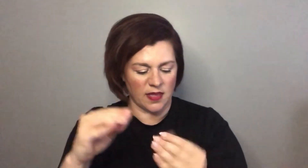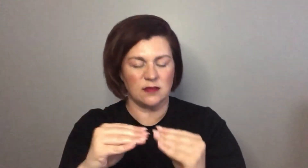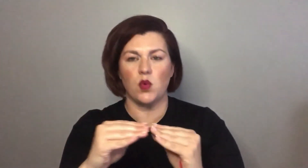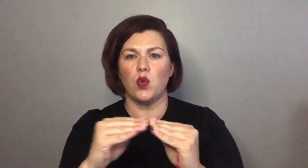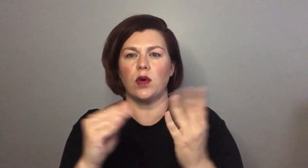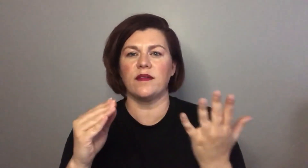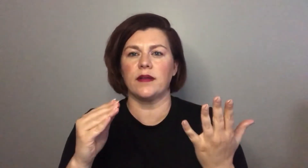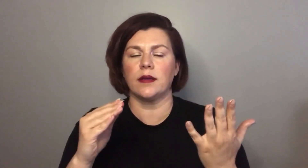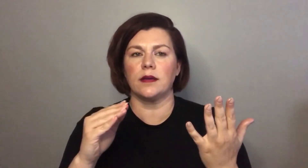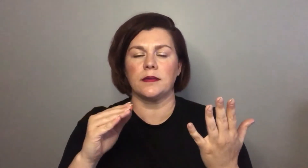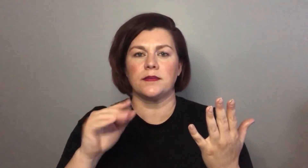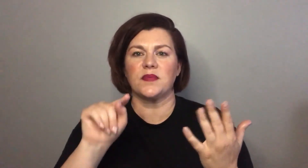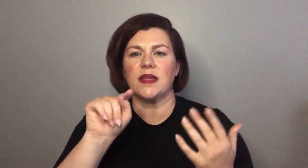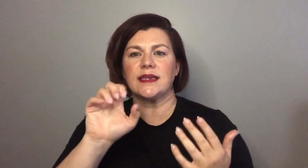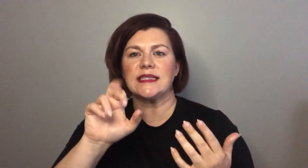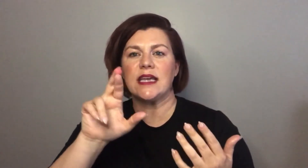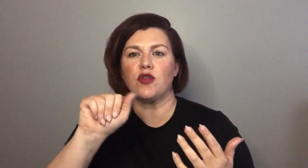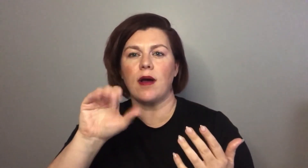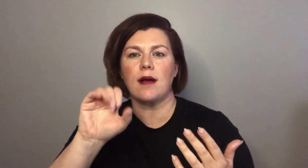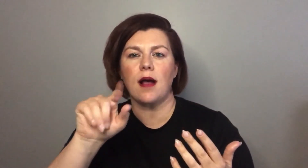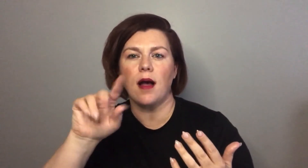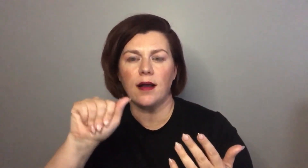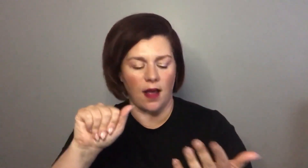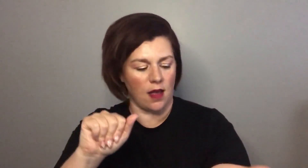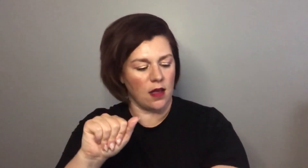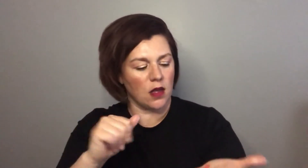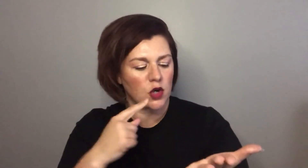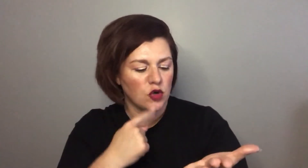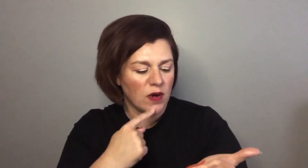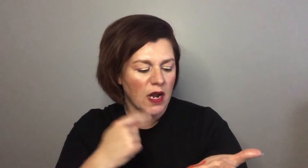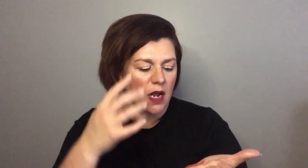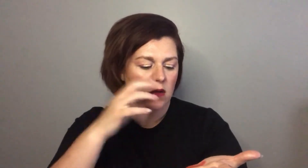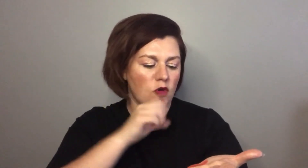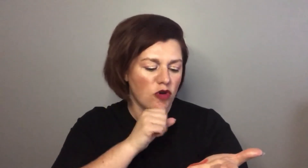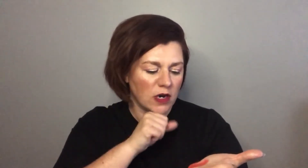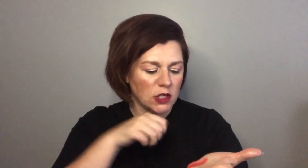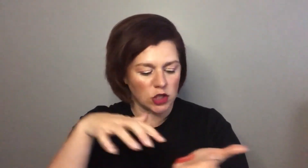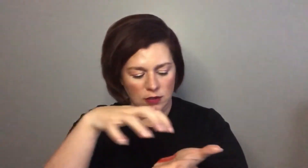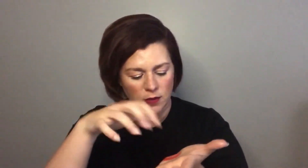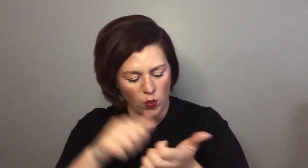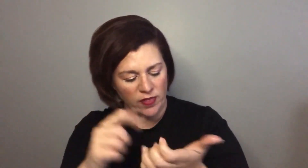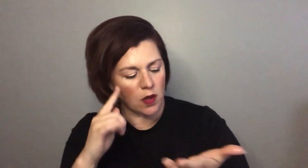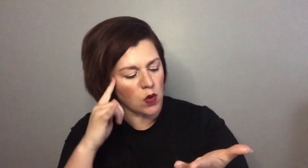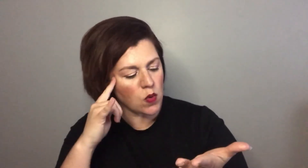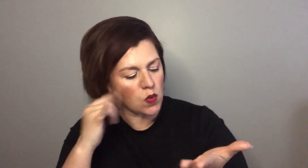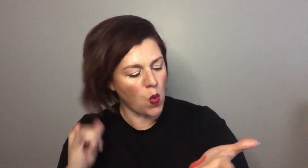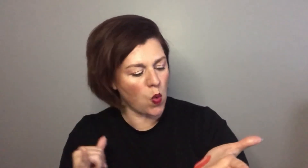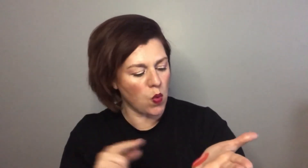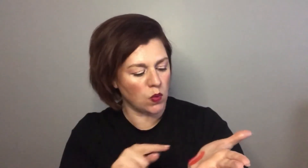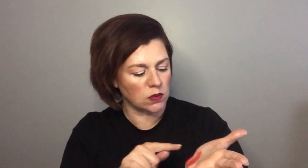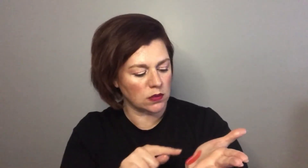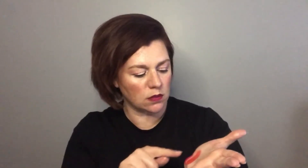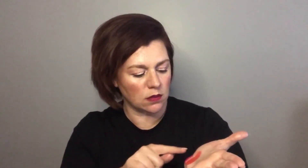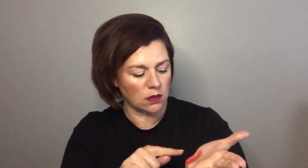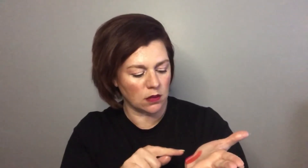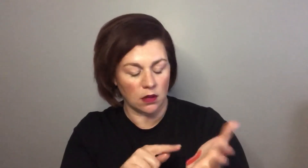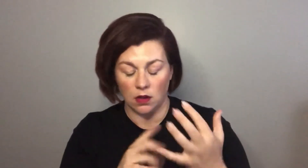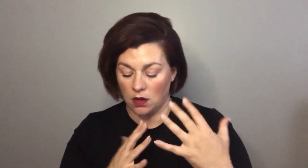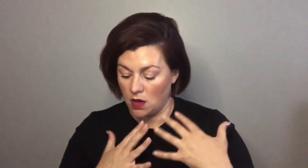and that is more of a terracotta it's got red orange it's got some gold flecks in